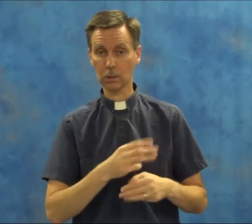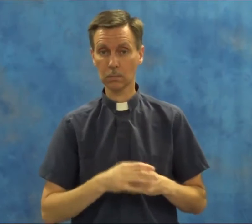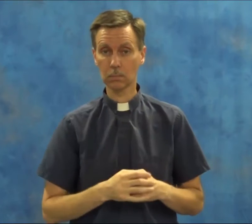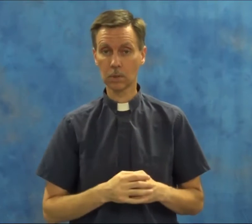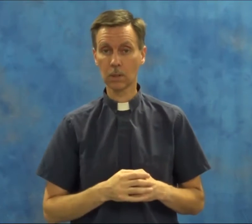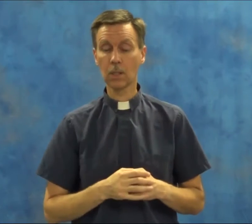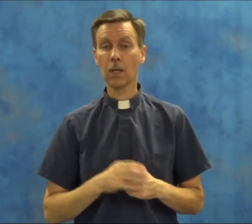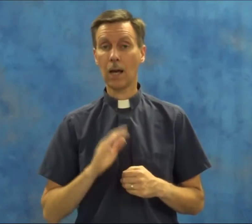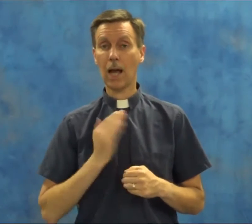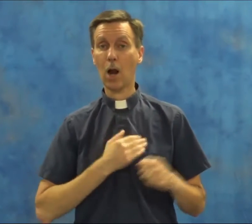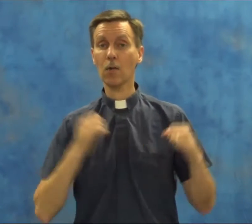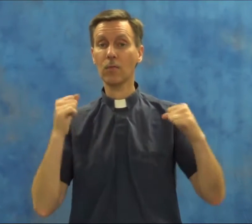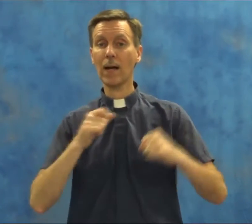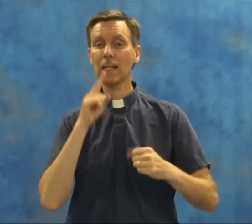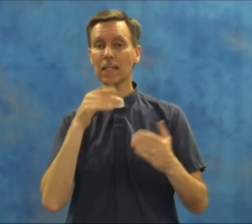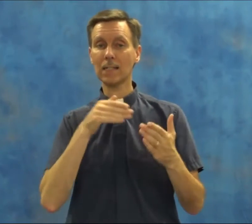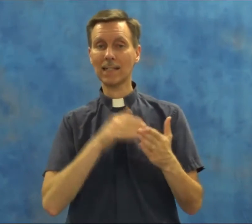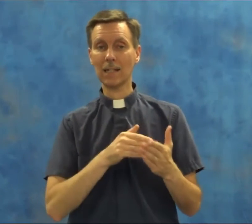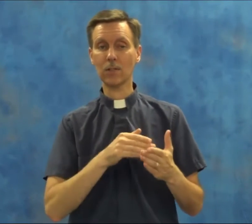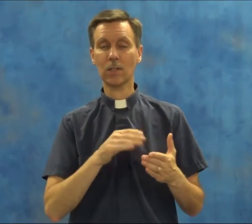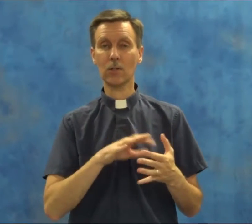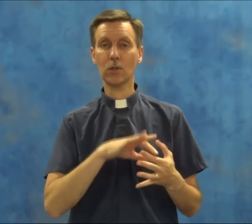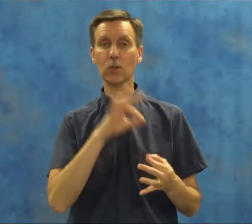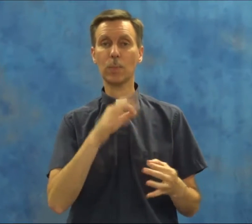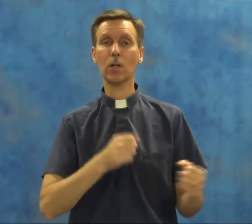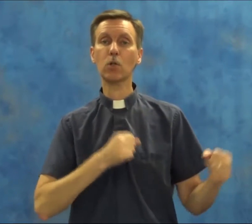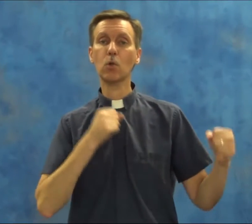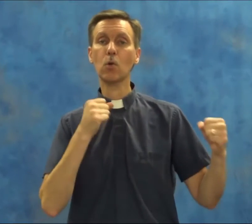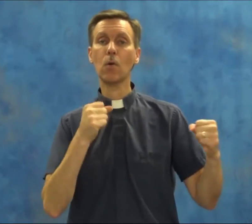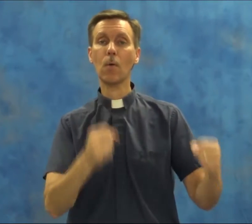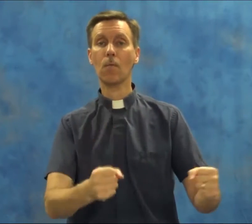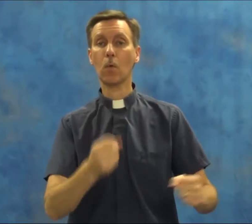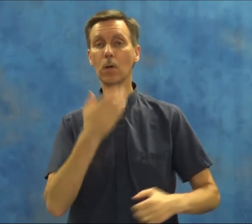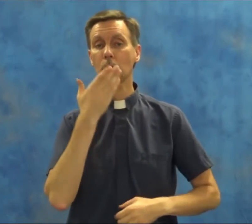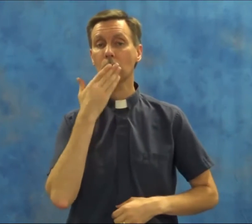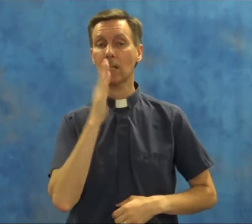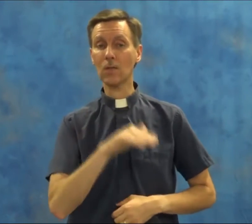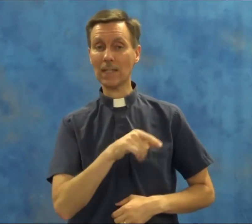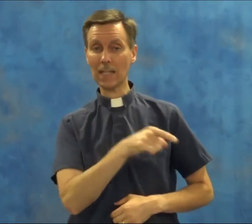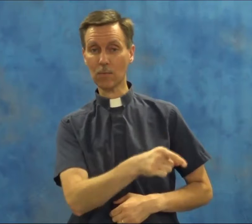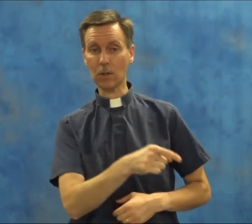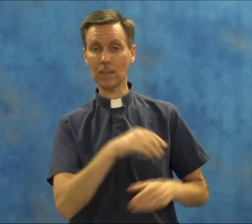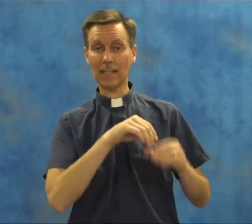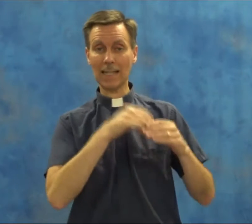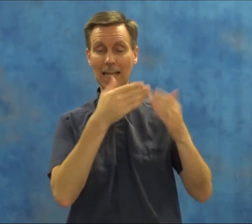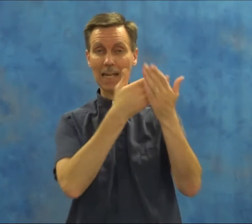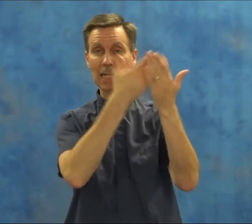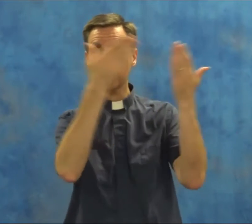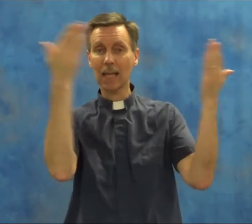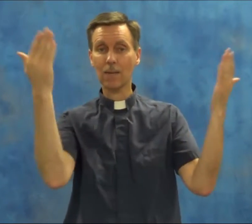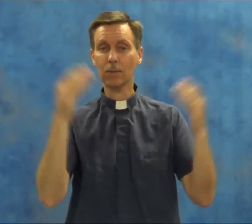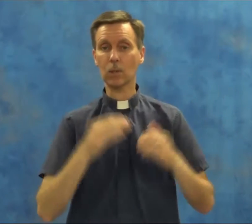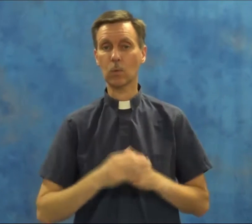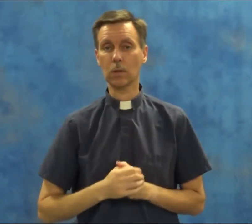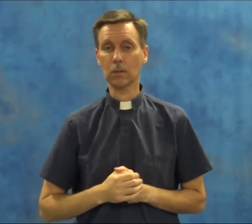Our fight is against the world. spiritual forces of evil in the heavenly world.